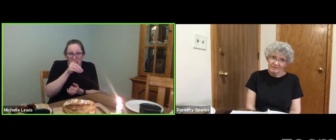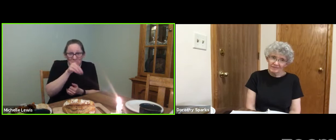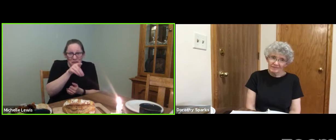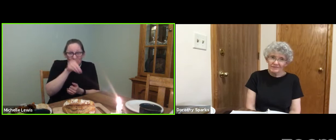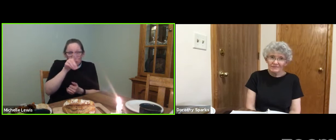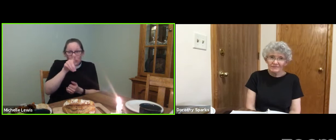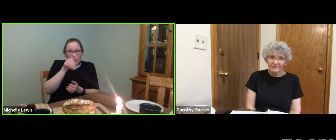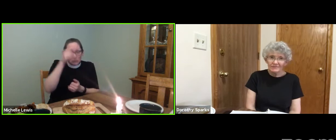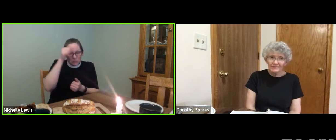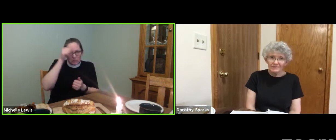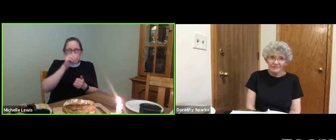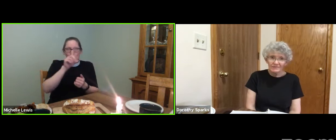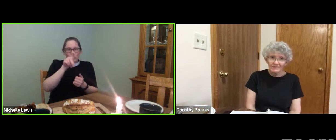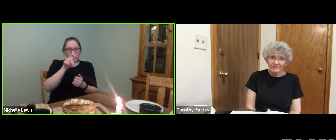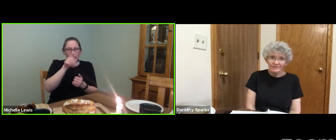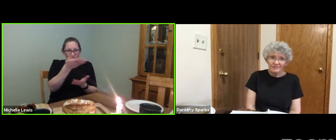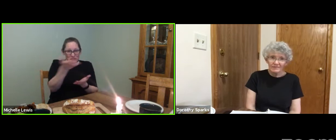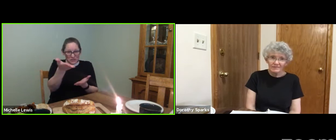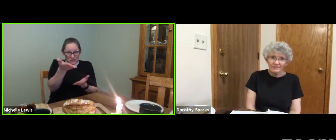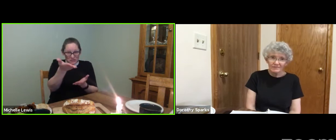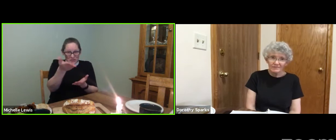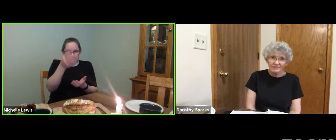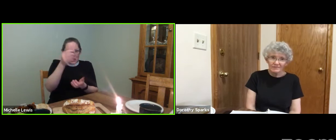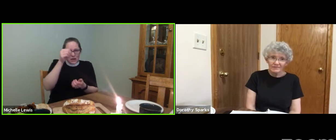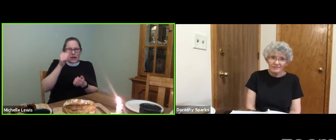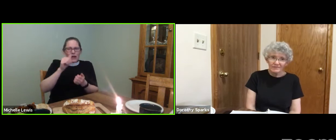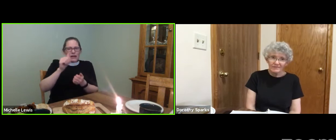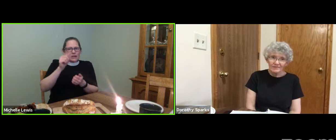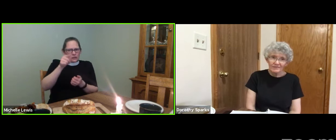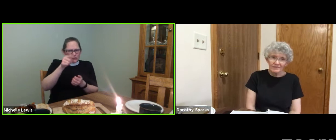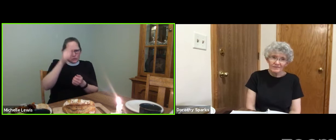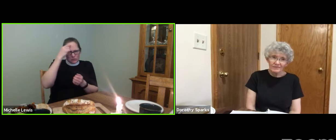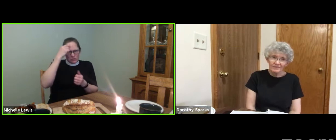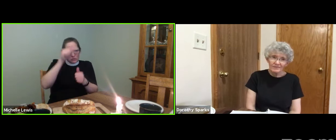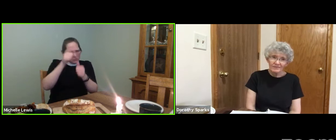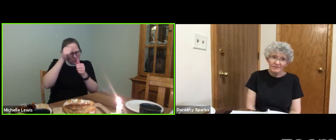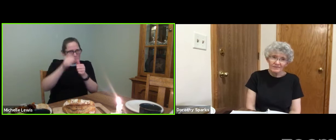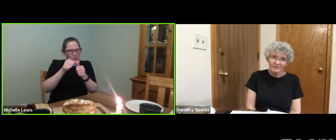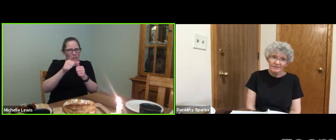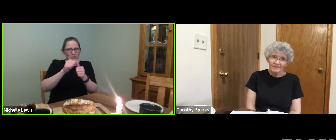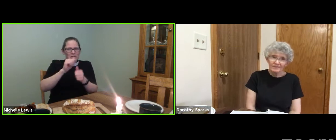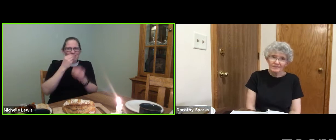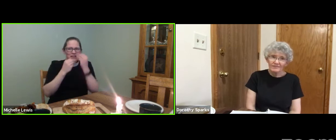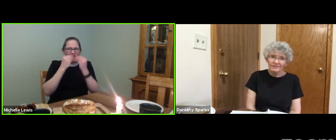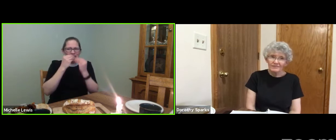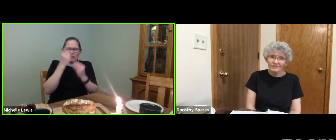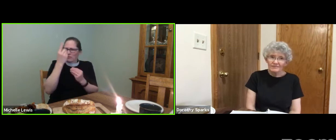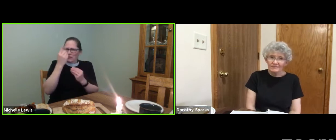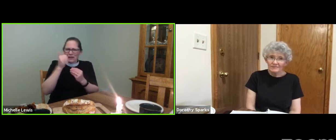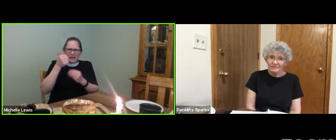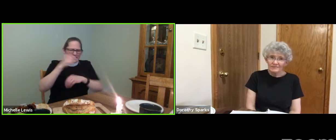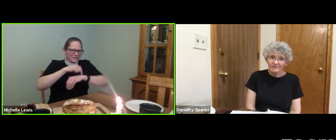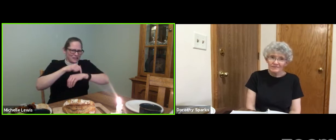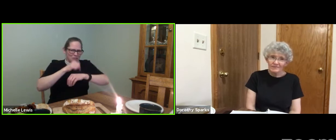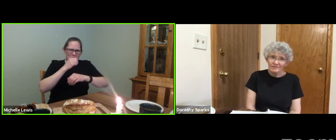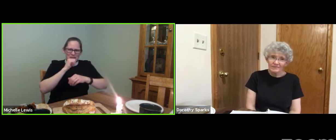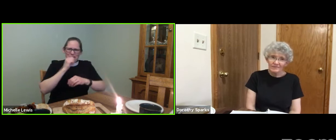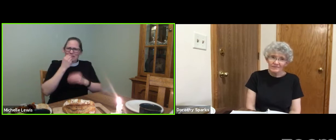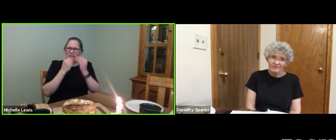Dorothy, I wonder, do you have an example of noticing Jesus' presence during a meal that you